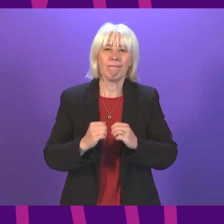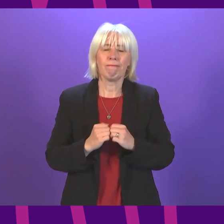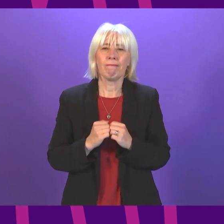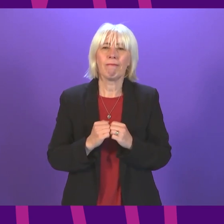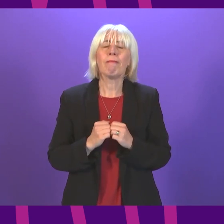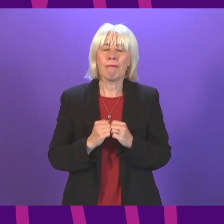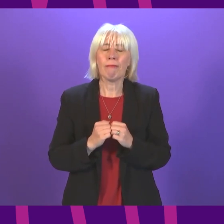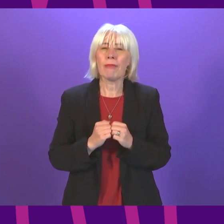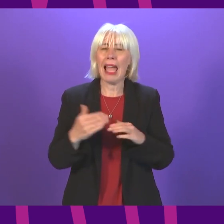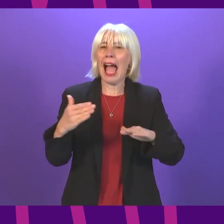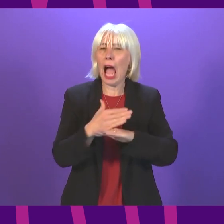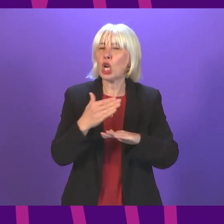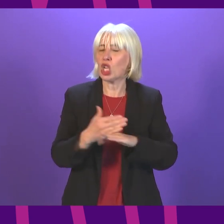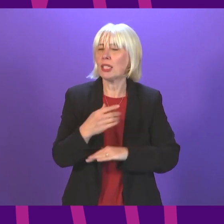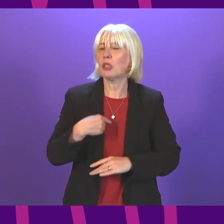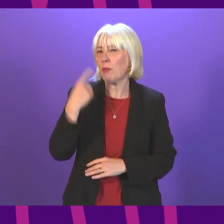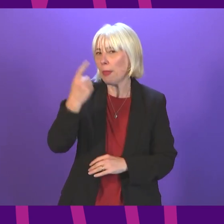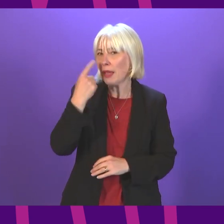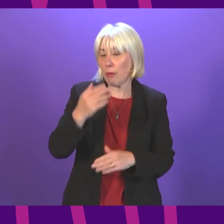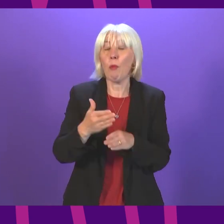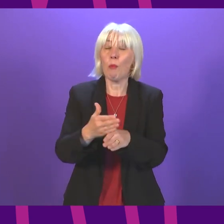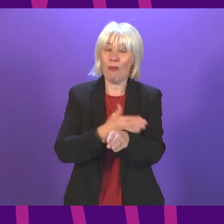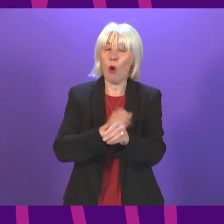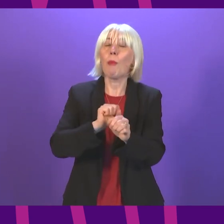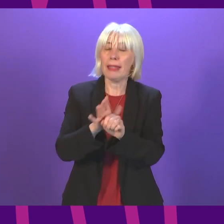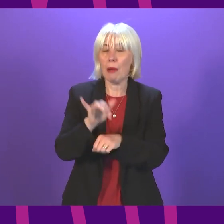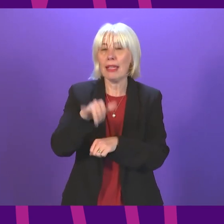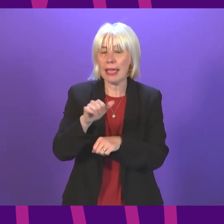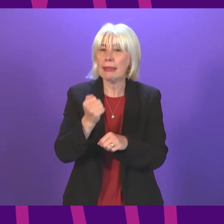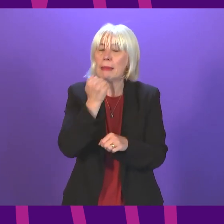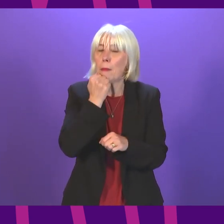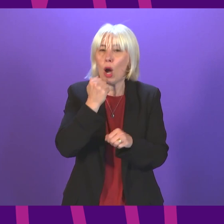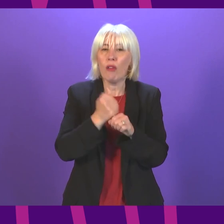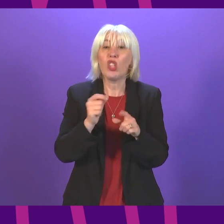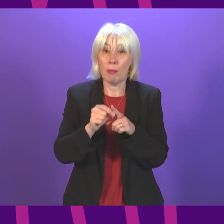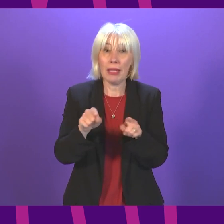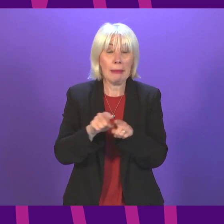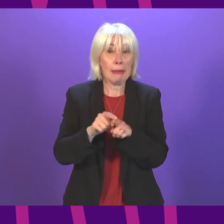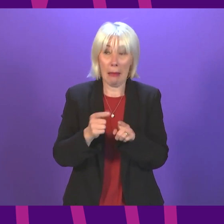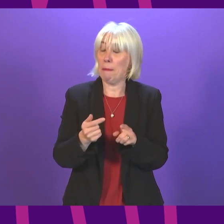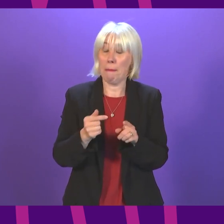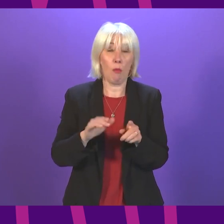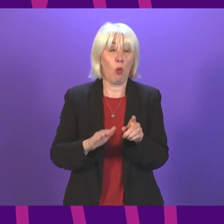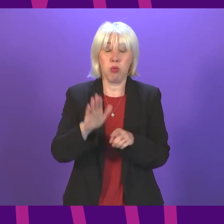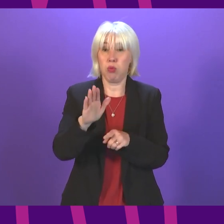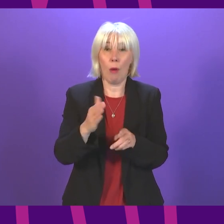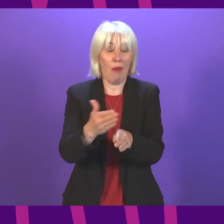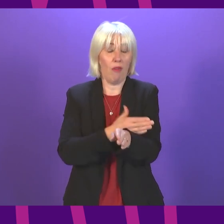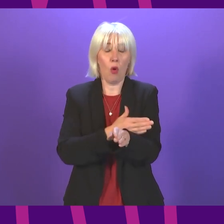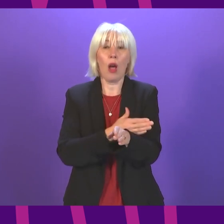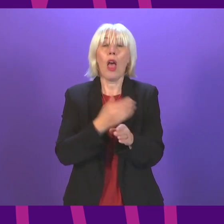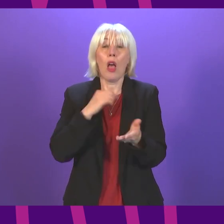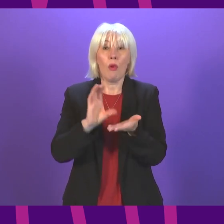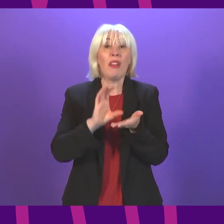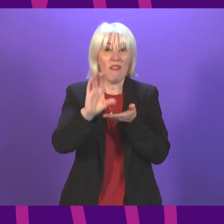that we have taken were pre-pandemic in terms of the increase in level of GPs, the record staffing level that we have